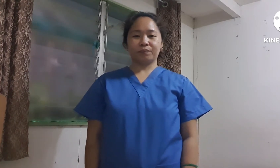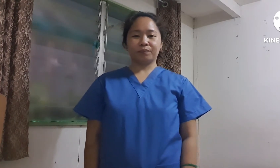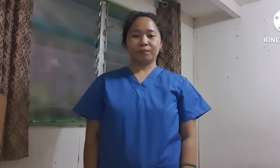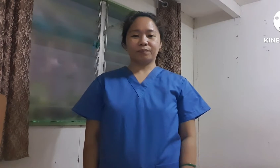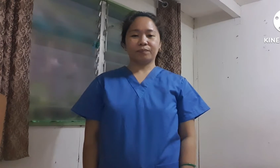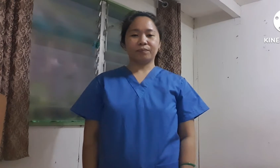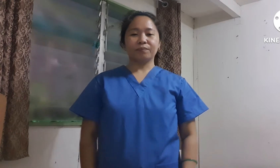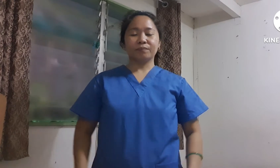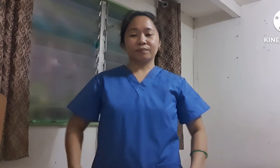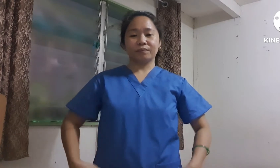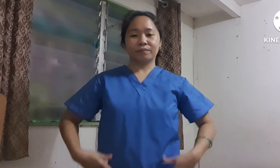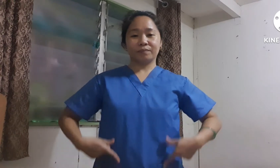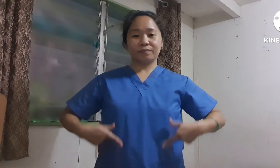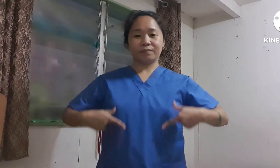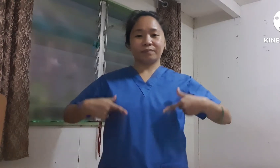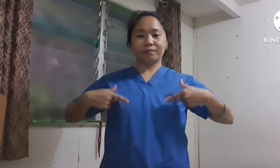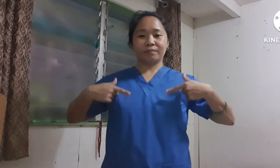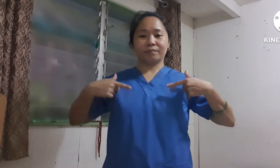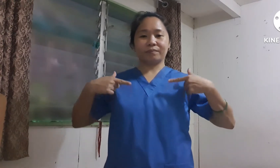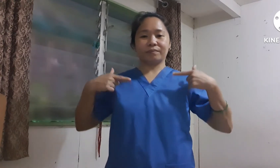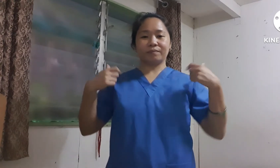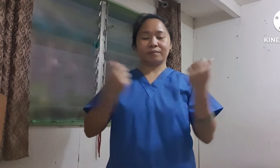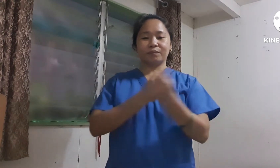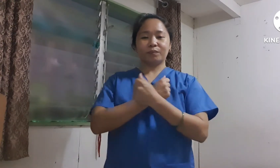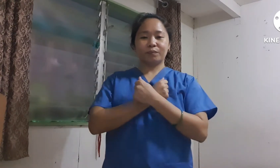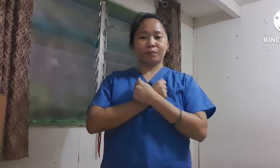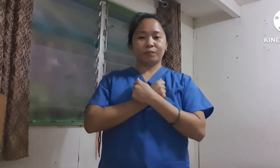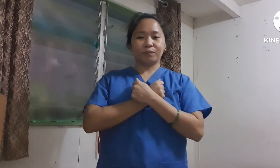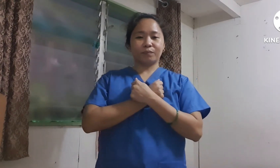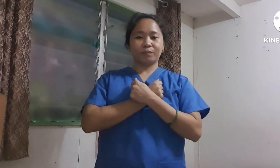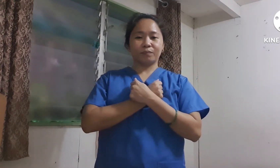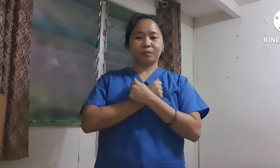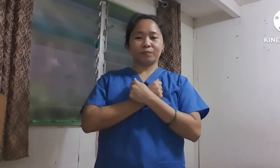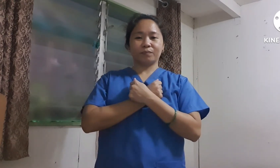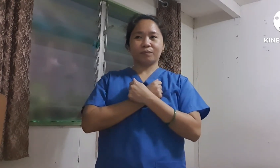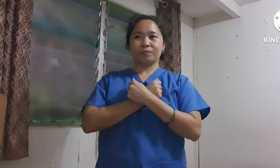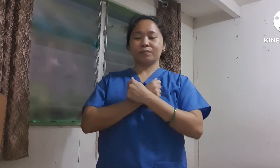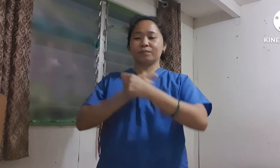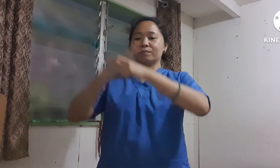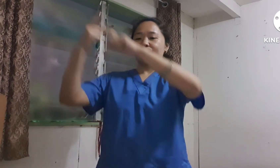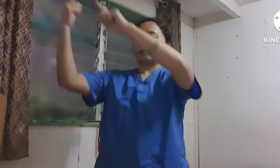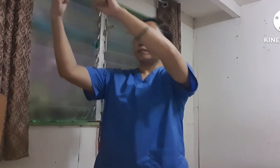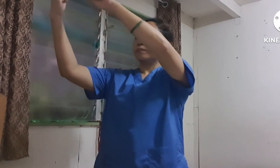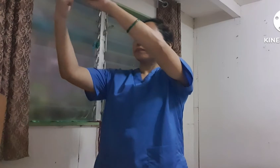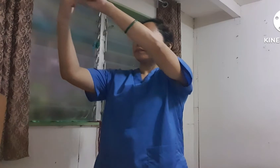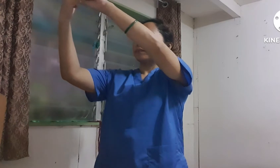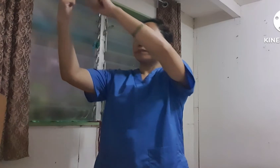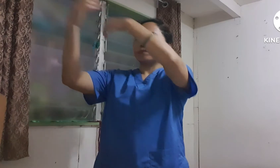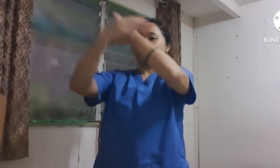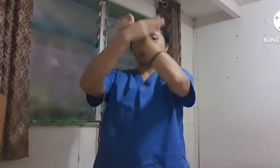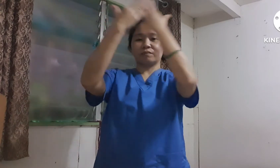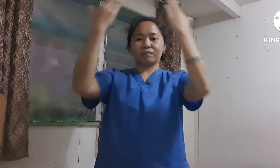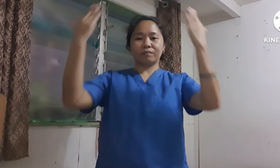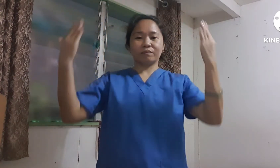I I can be here, I can love. I can reach the heavens.